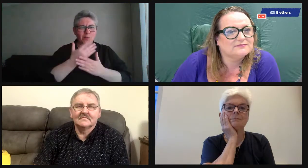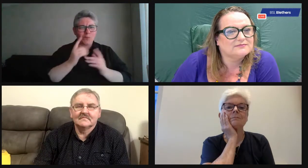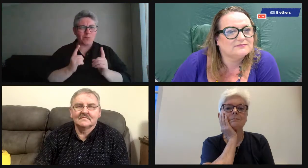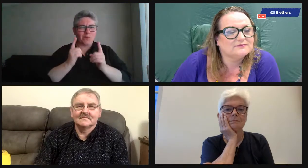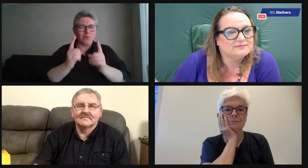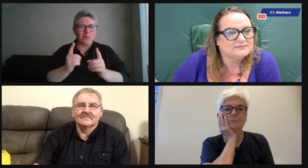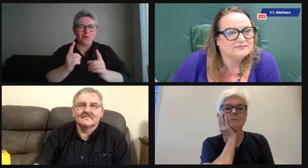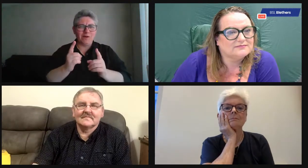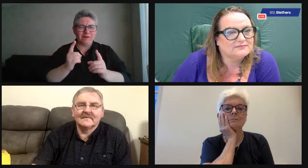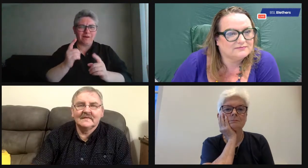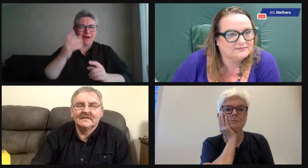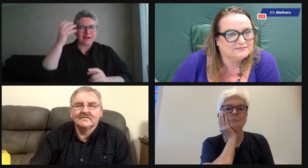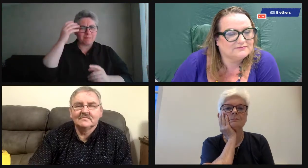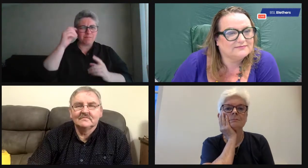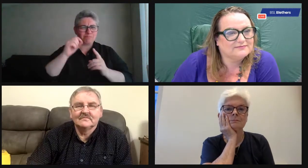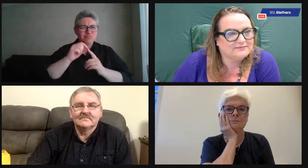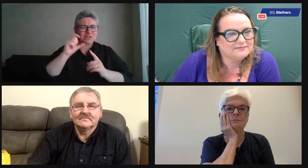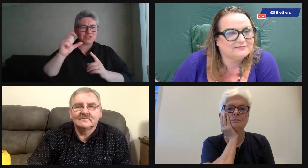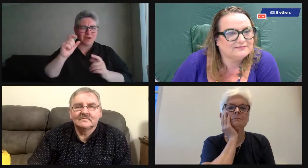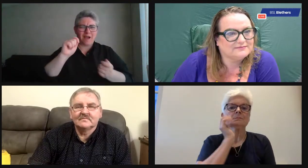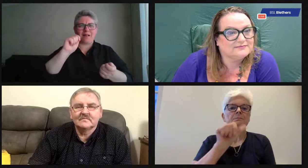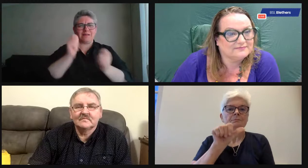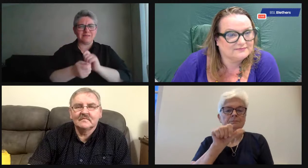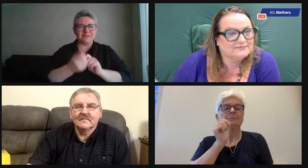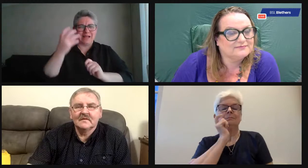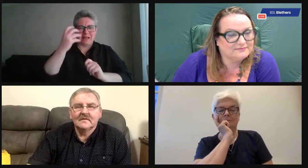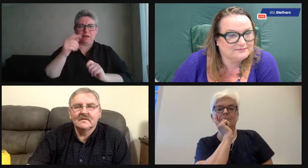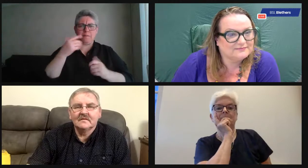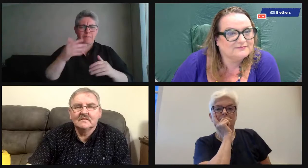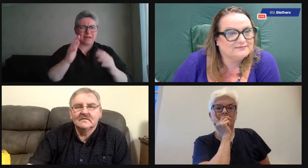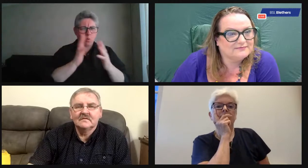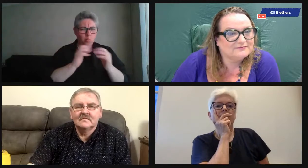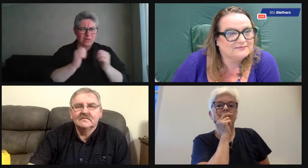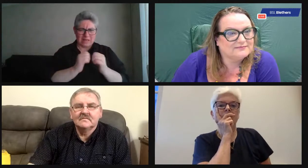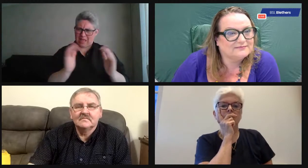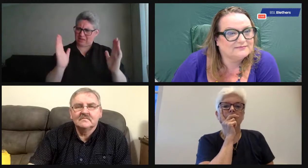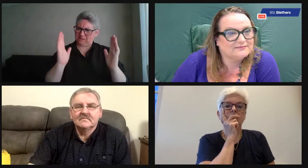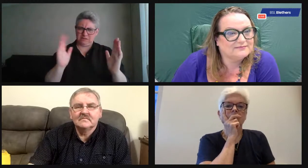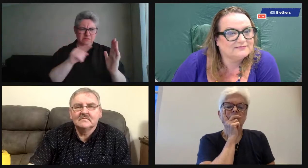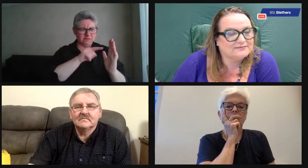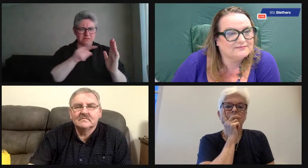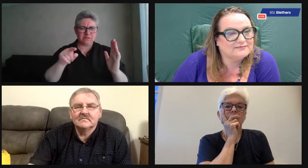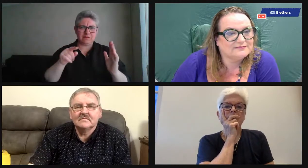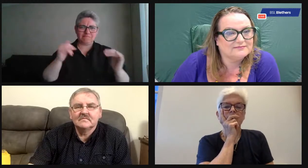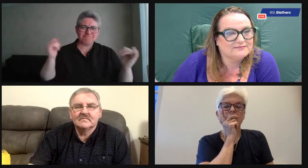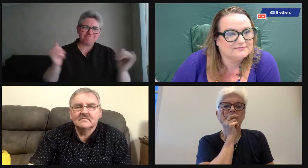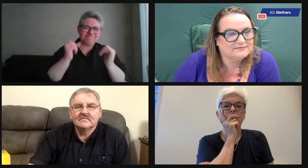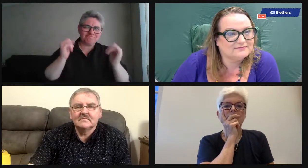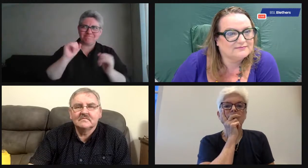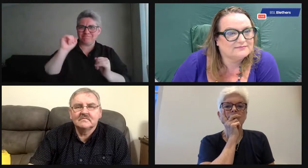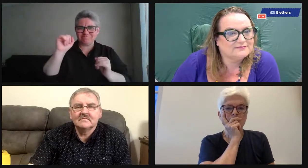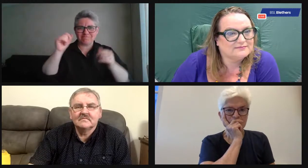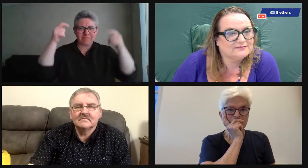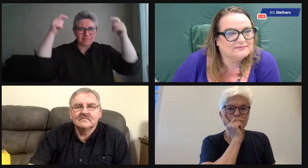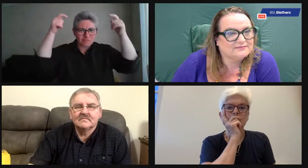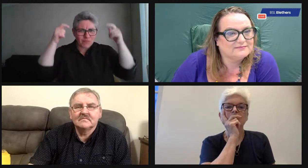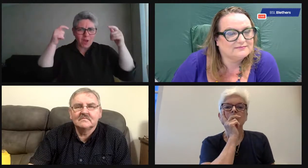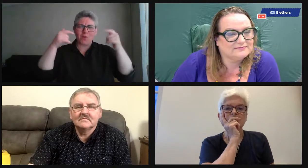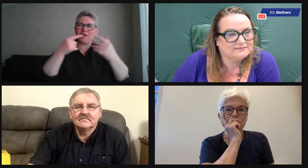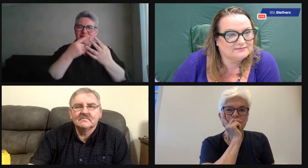the coronation, the recent coronation when Prince Charles became King Charles. Now, there was that